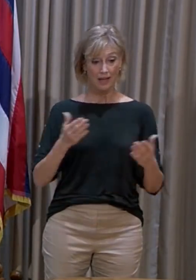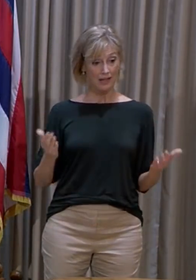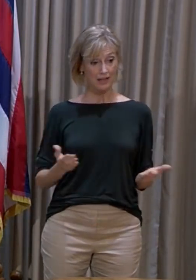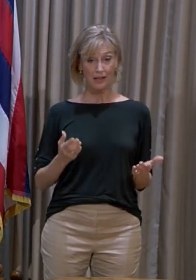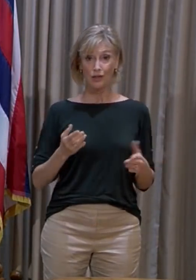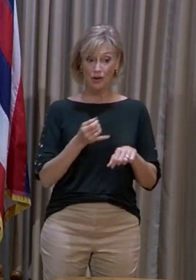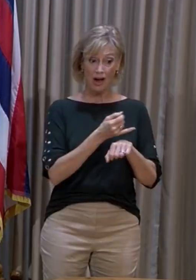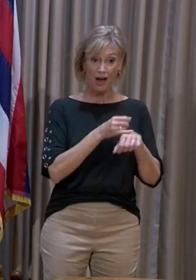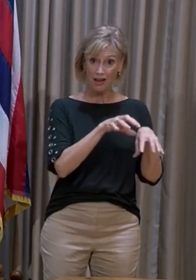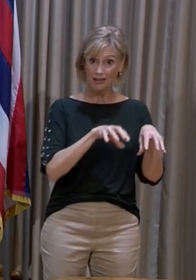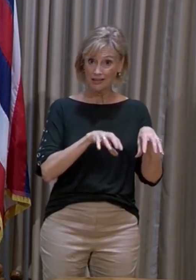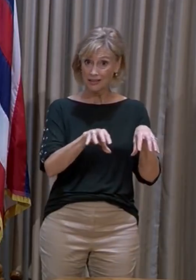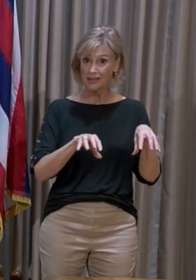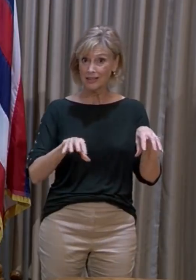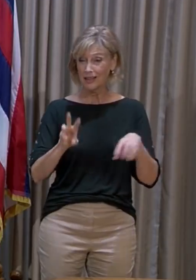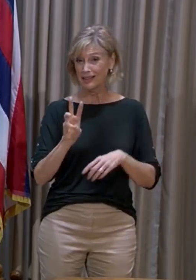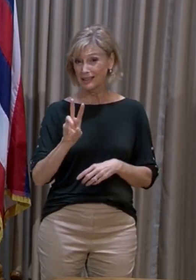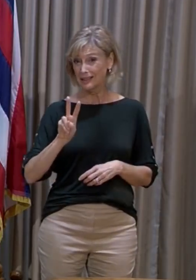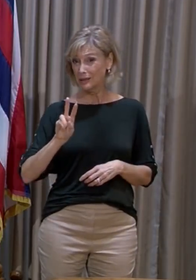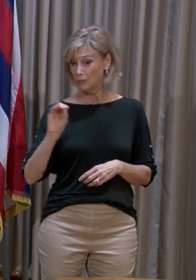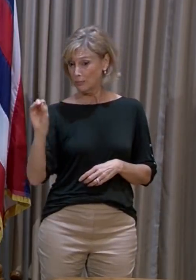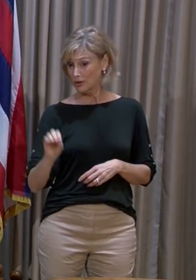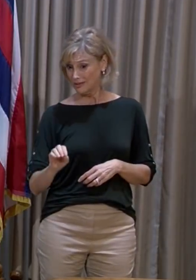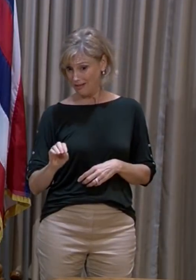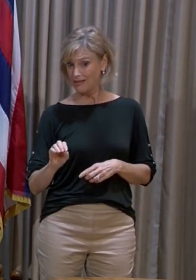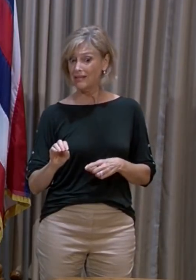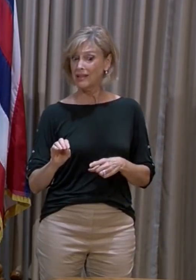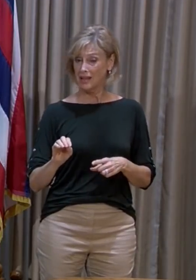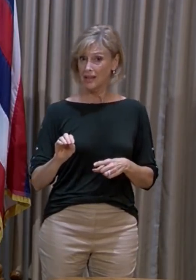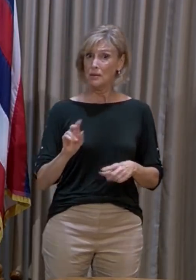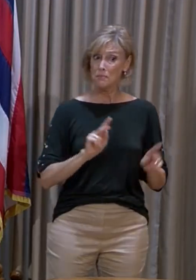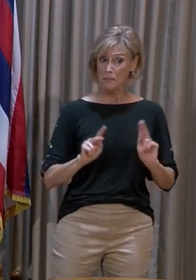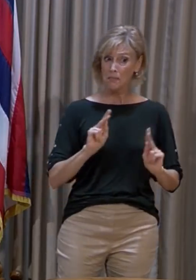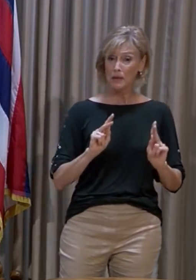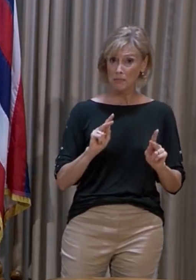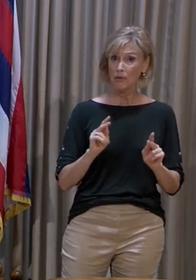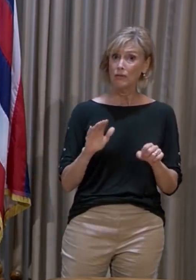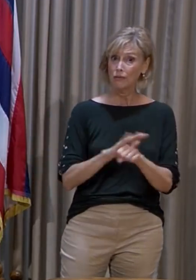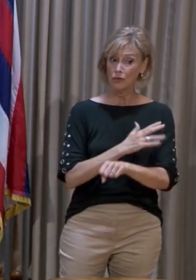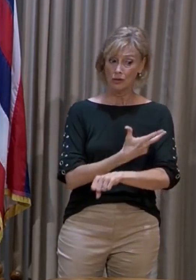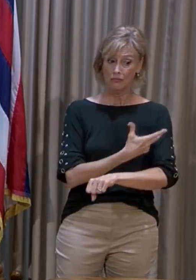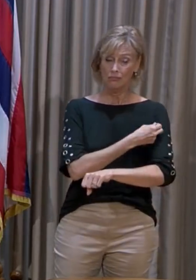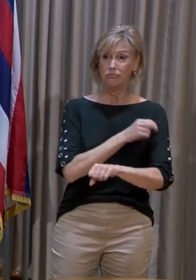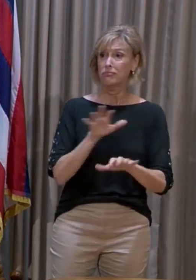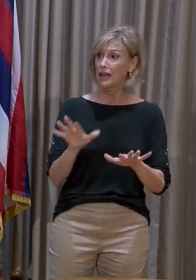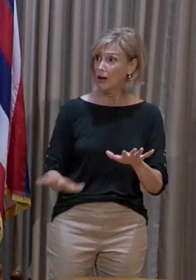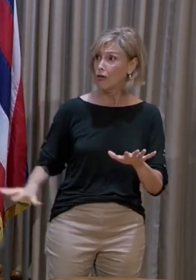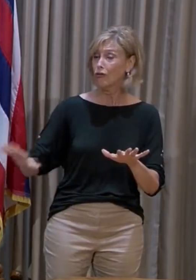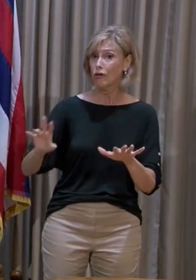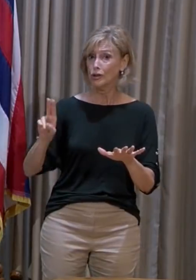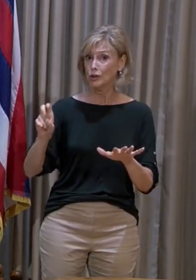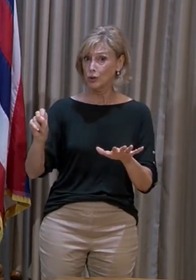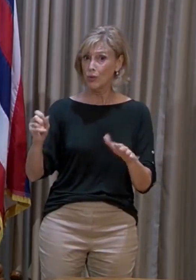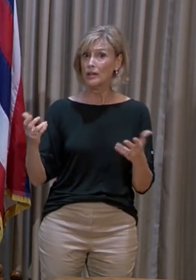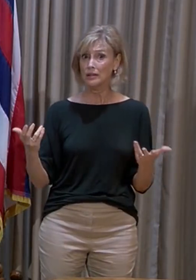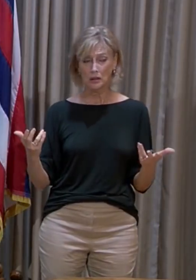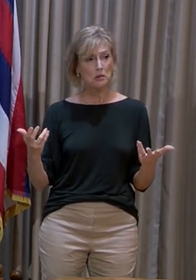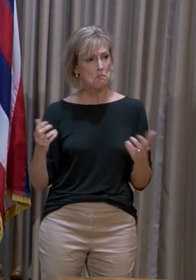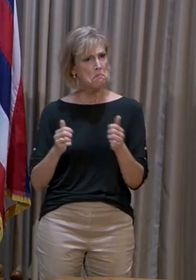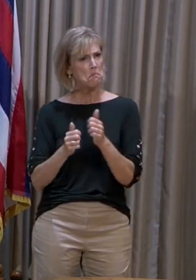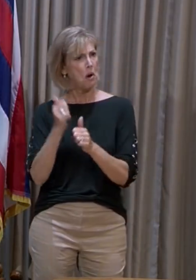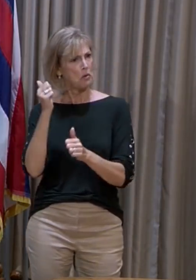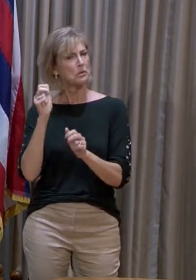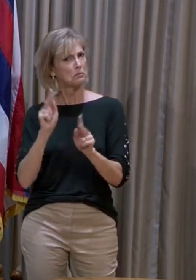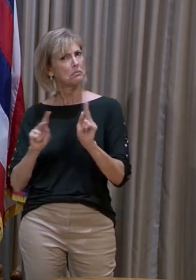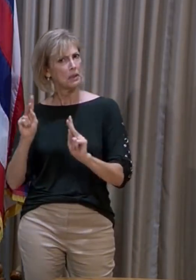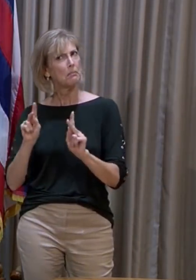the islands with 62% of our community being fully vaccinated and all across the country, a good number